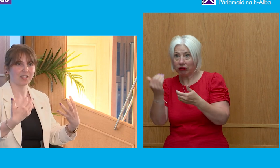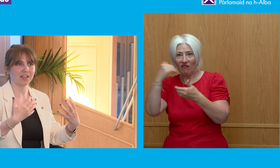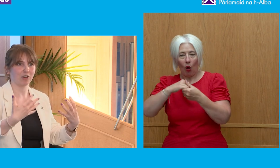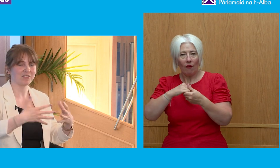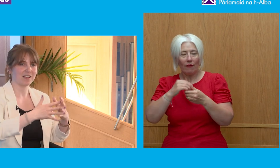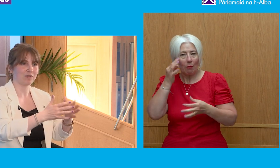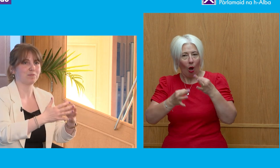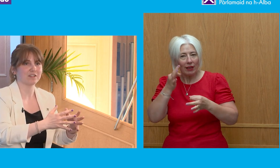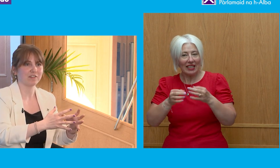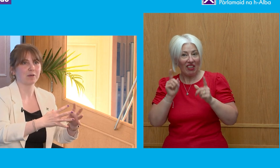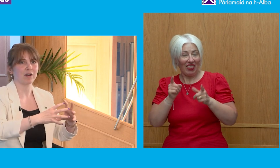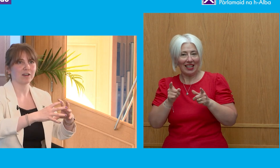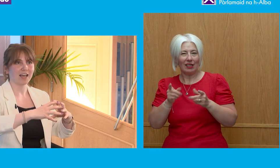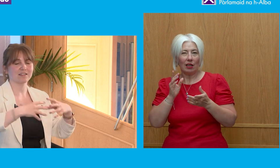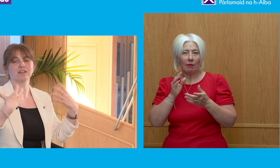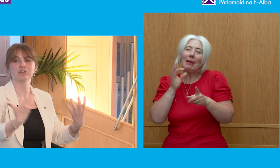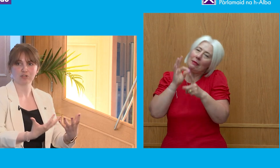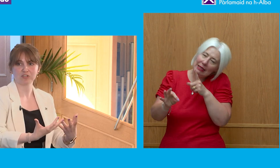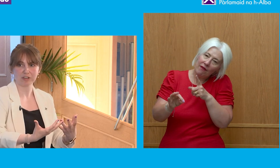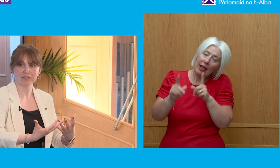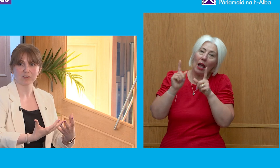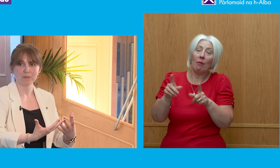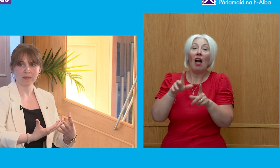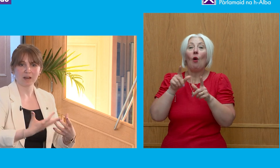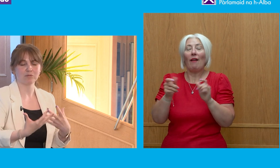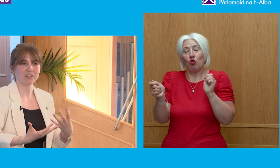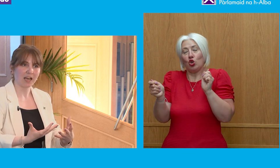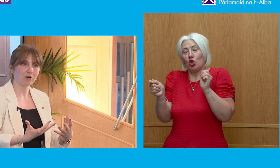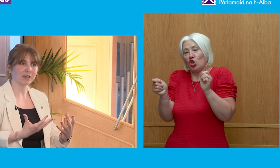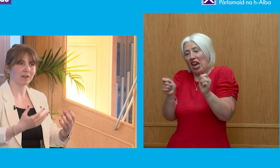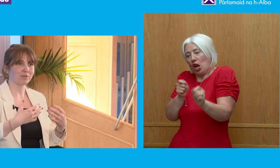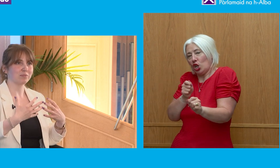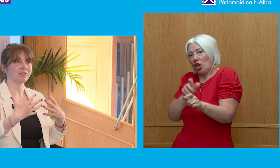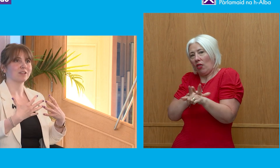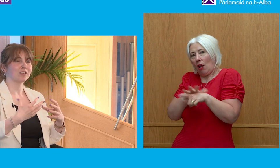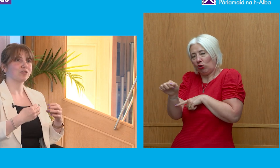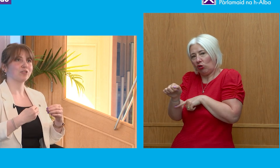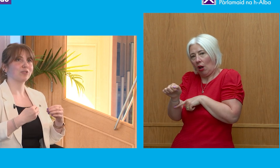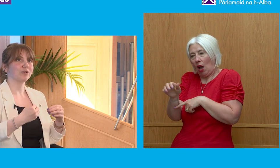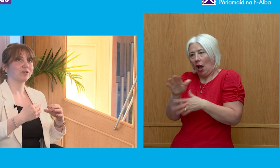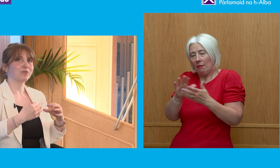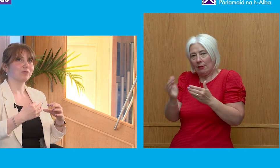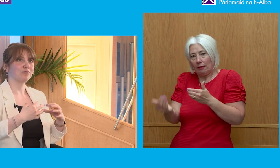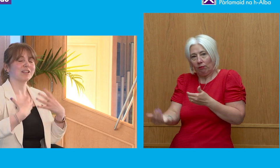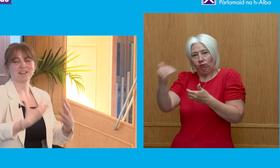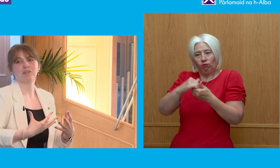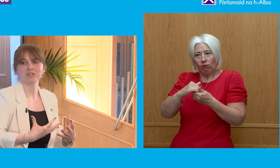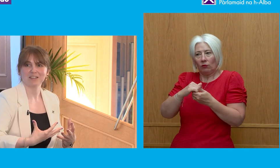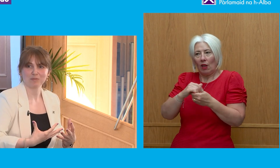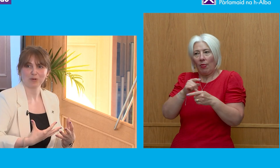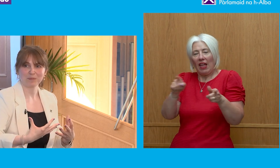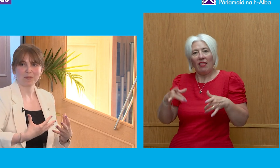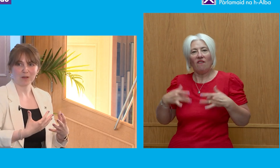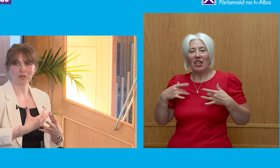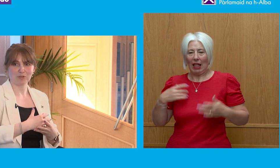kind of, obviously that's very specific, but as a cultural shift, that would really help in getting people to feel like they're